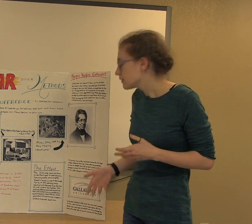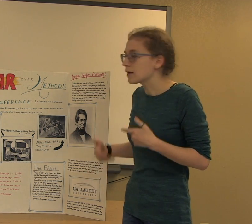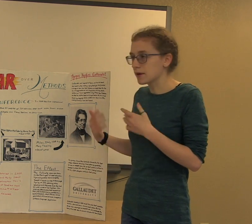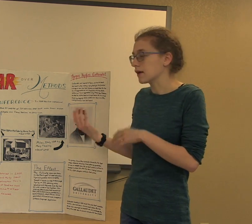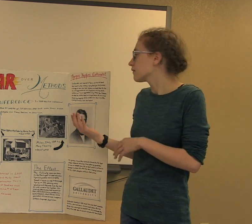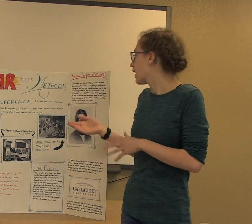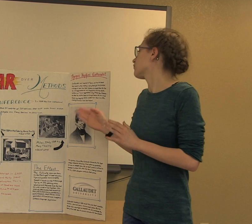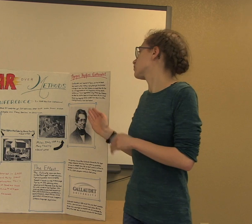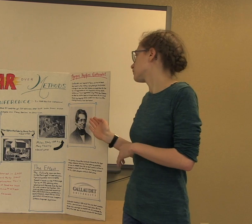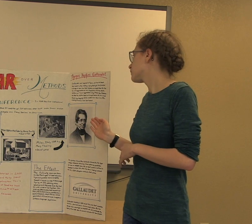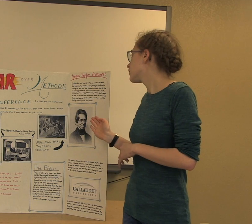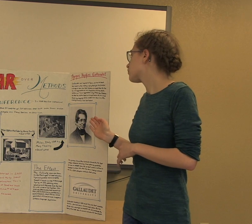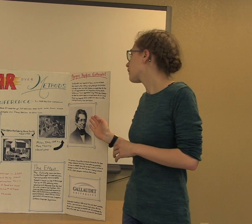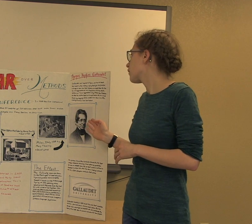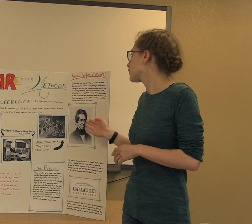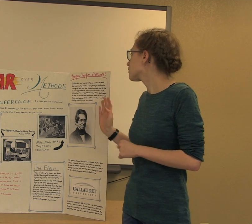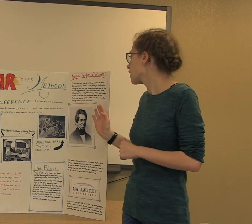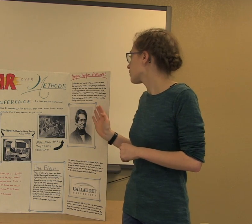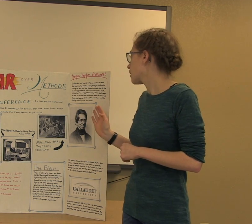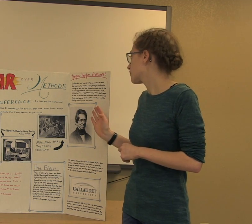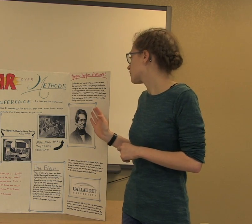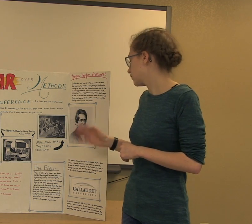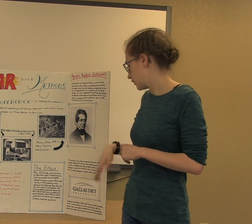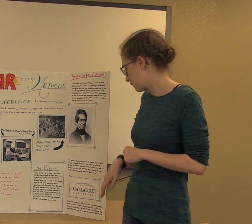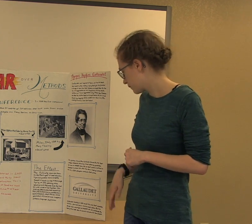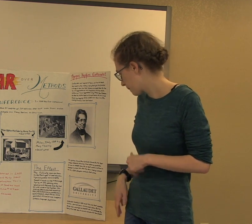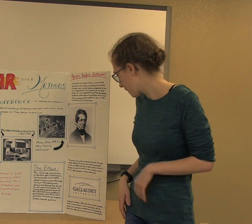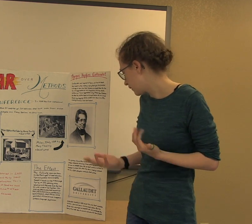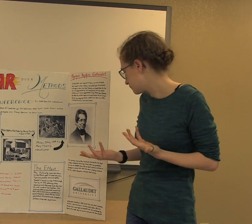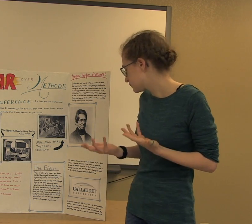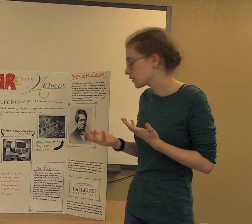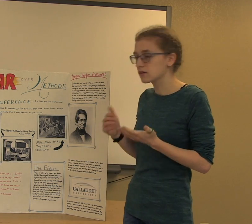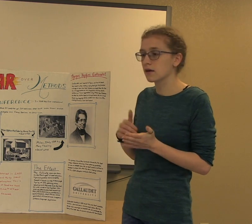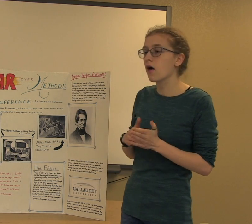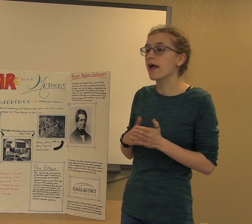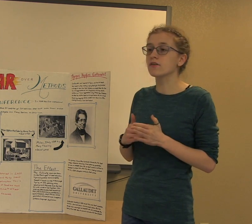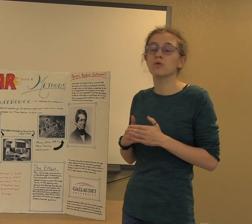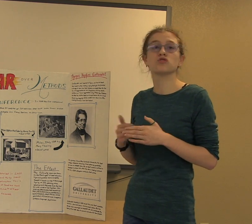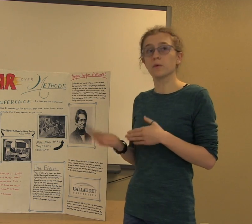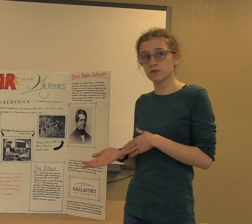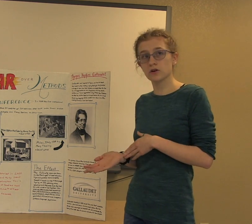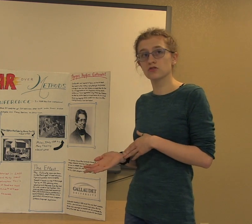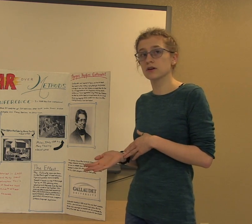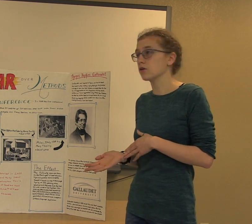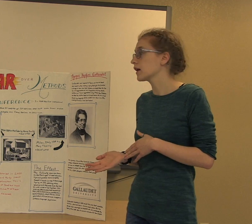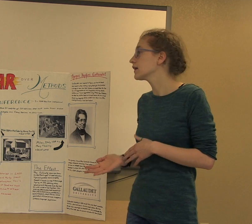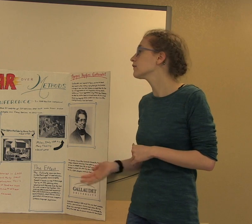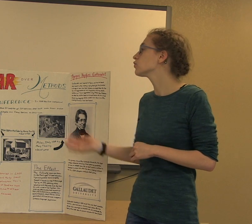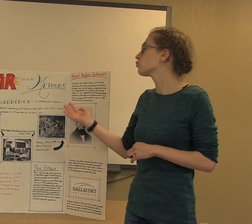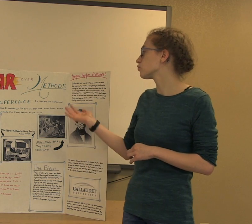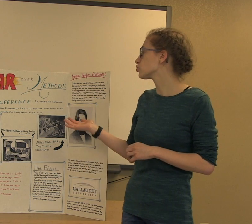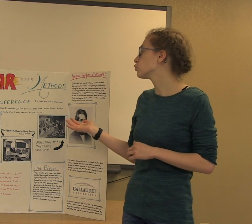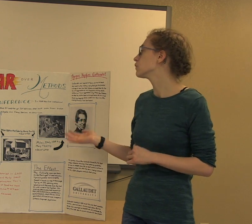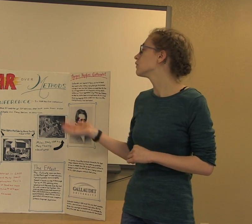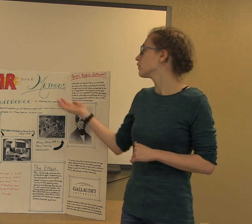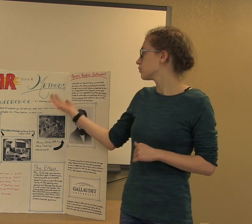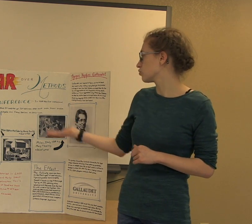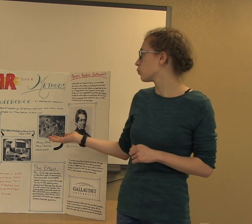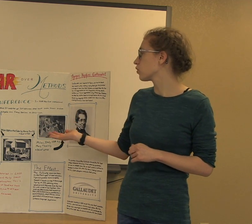naming it after his grandfather Thomas Hopkins Dalyudet. ASL was always encouraged at Gallaudet even through this war